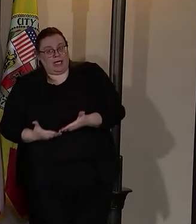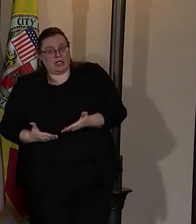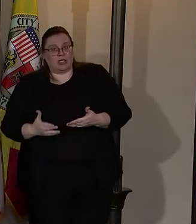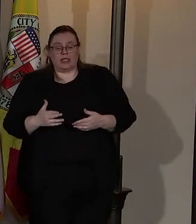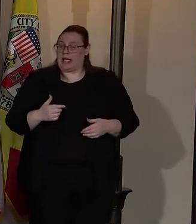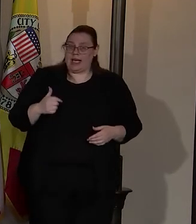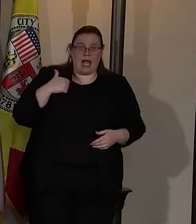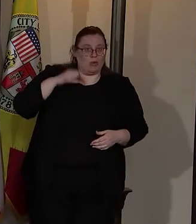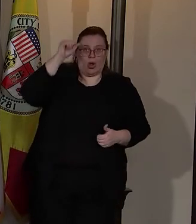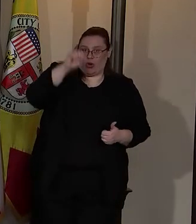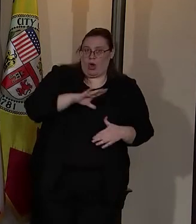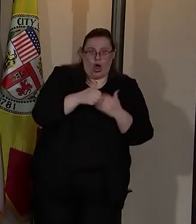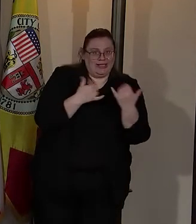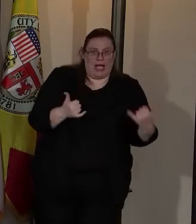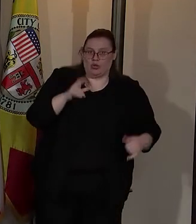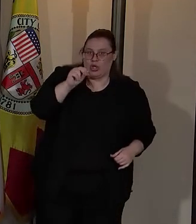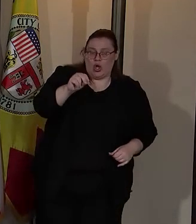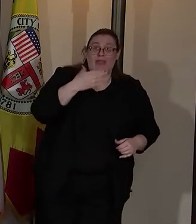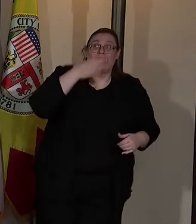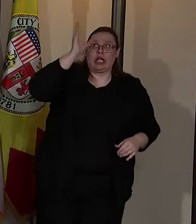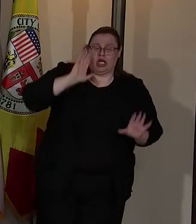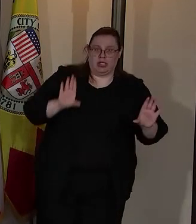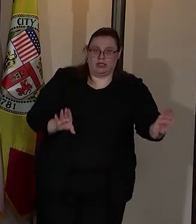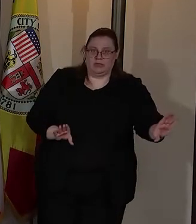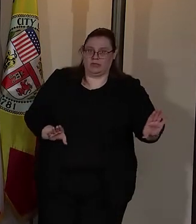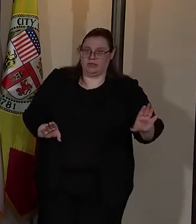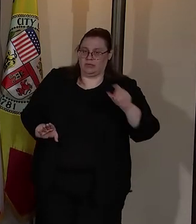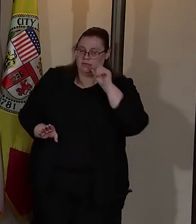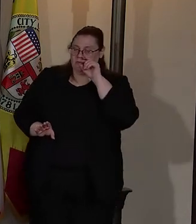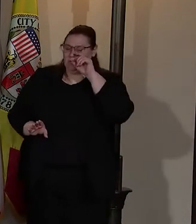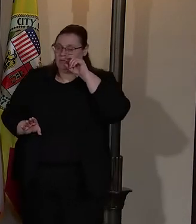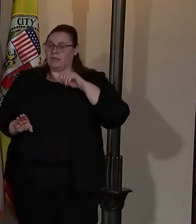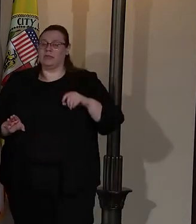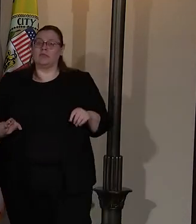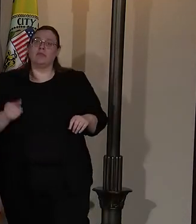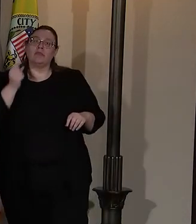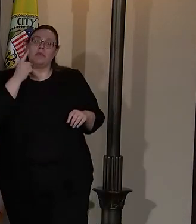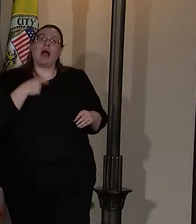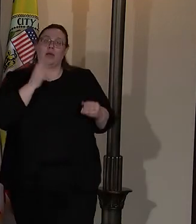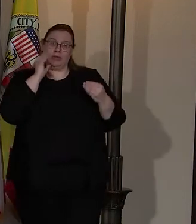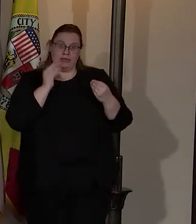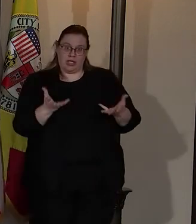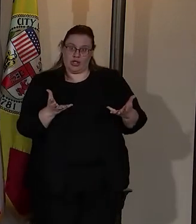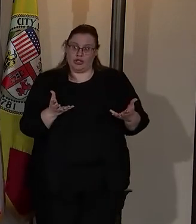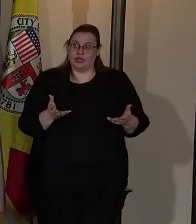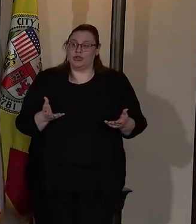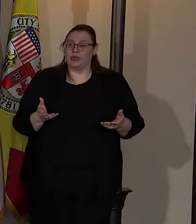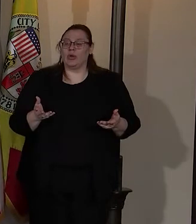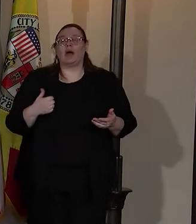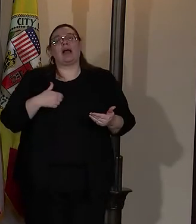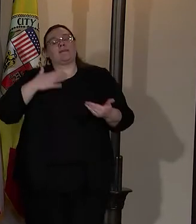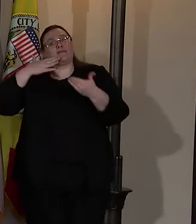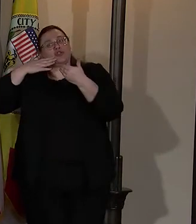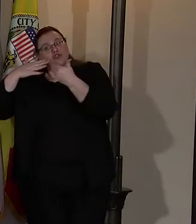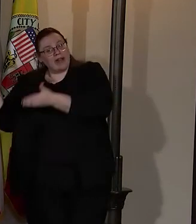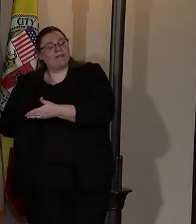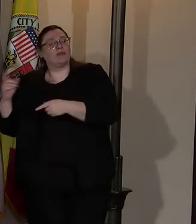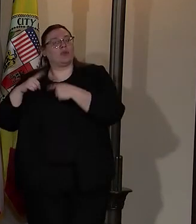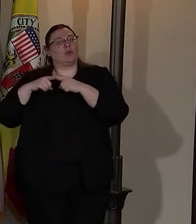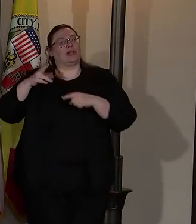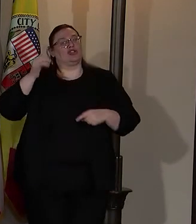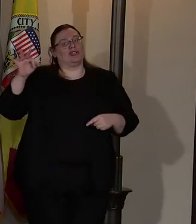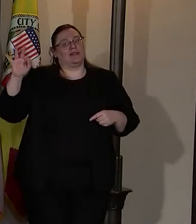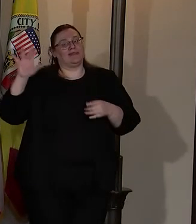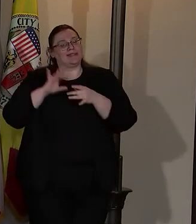I'm not going to go into them now. Thank God. Okay? But I will tell you, I am grateful when the Chief